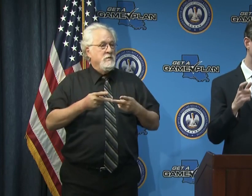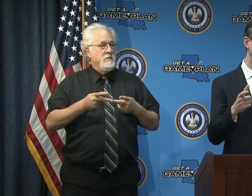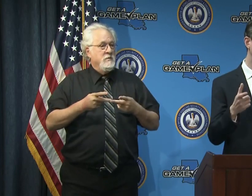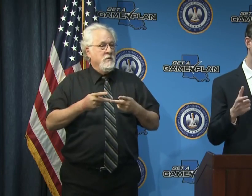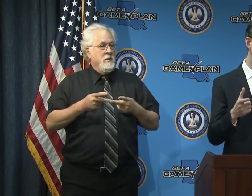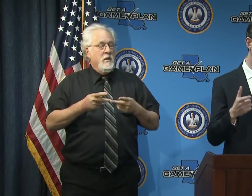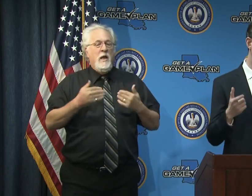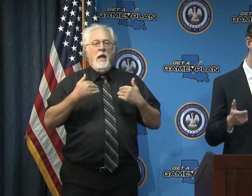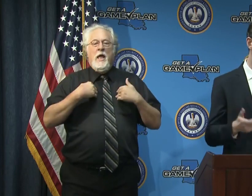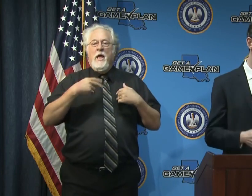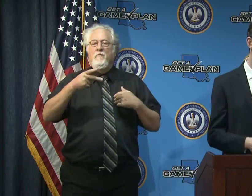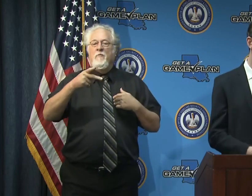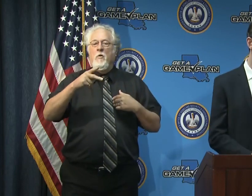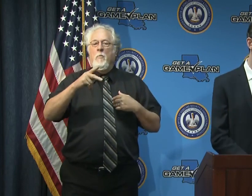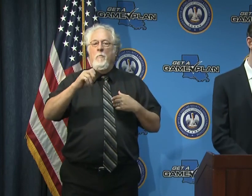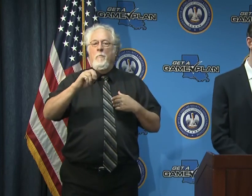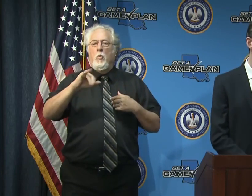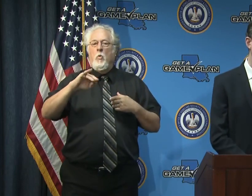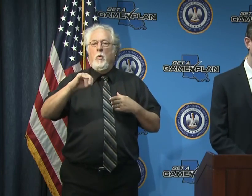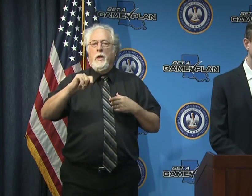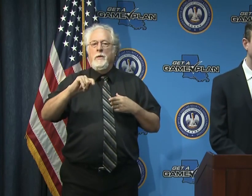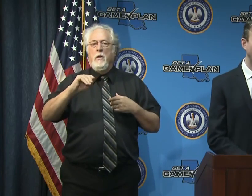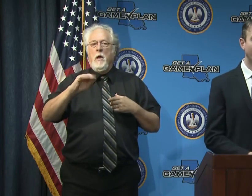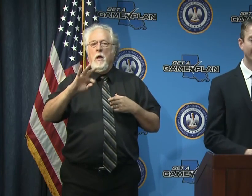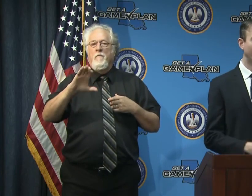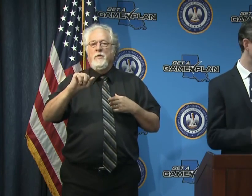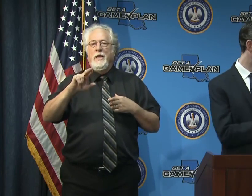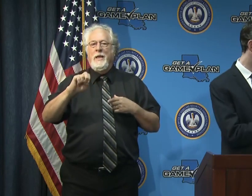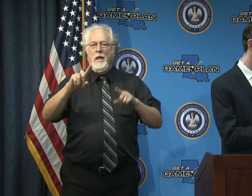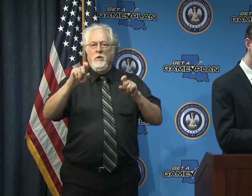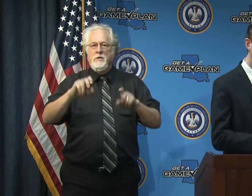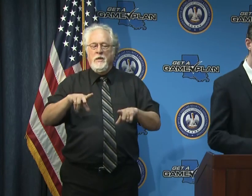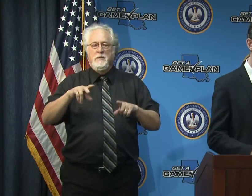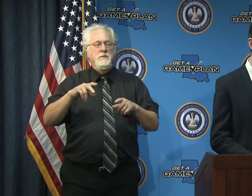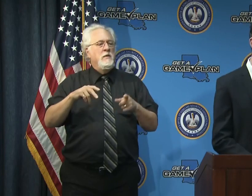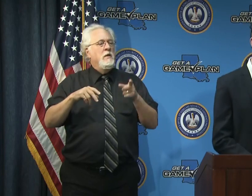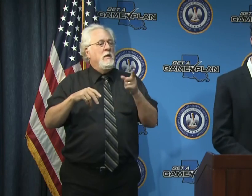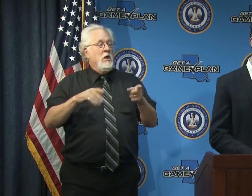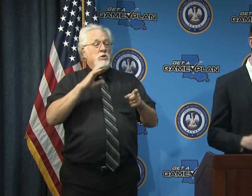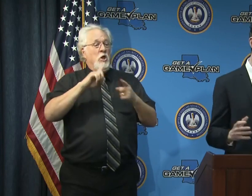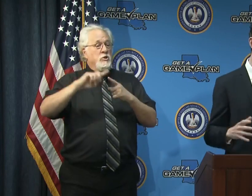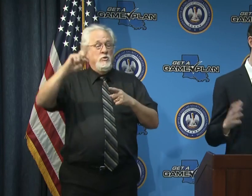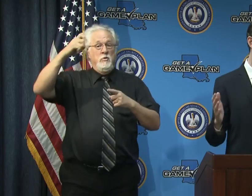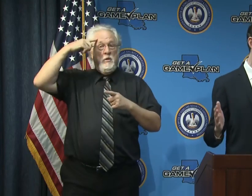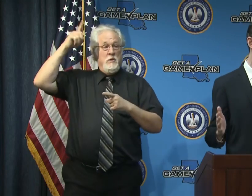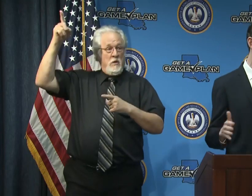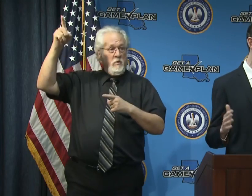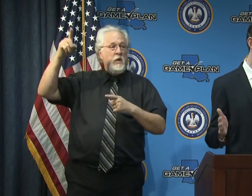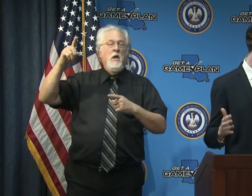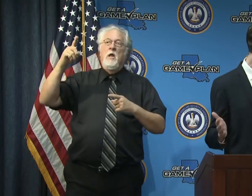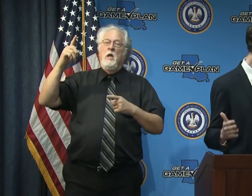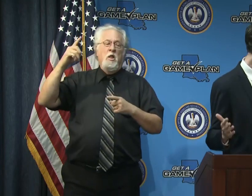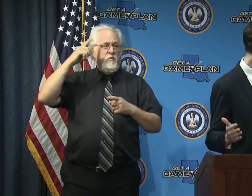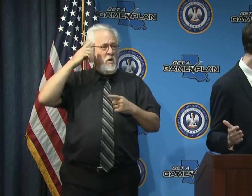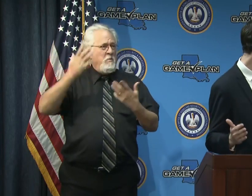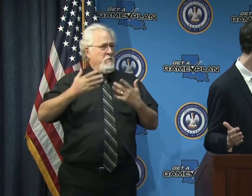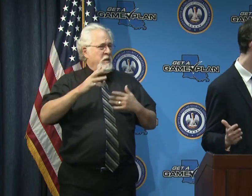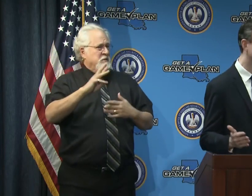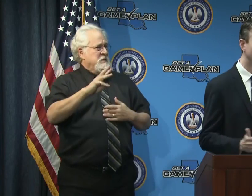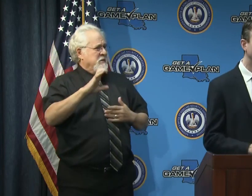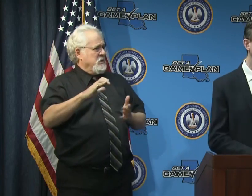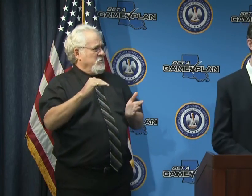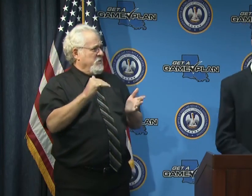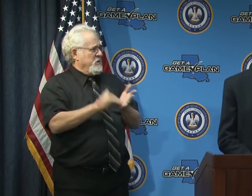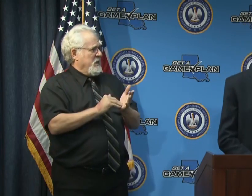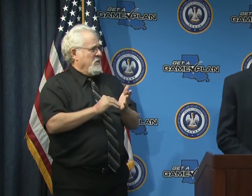these point of care tests you've heard about them before um and and actually when talking with the federal government they noted that they felt that there were some maybe 600 000